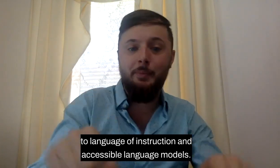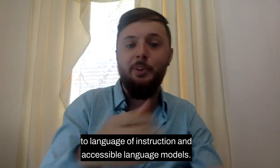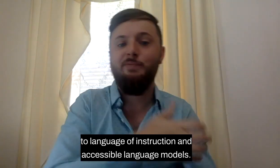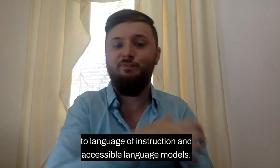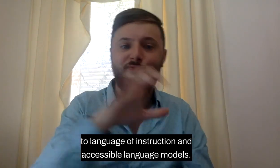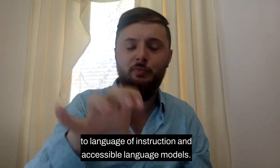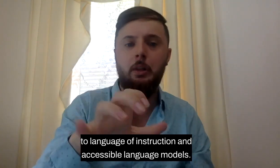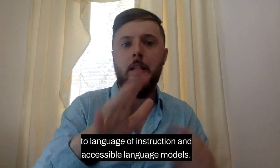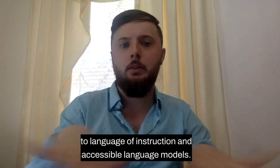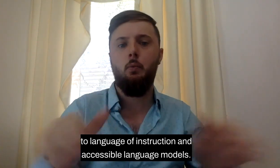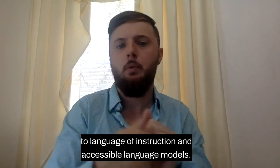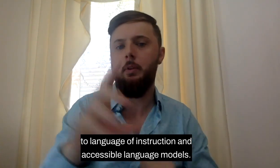and accessible language models.